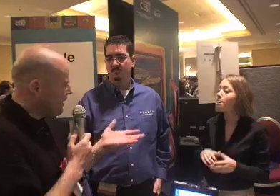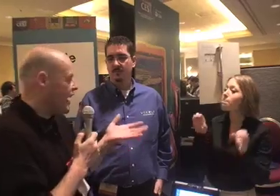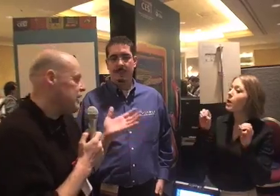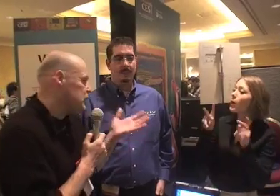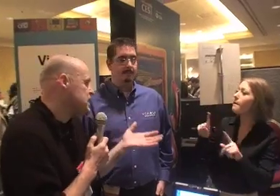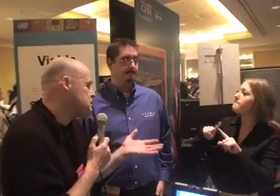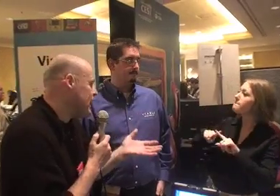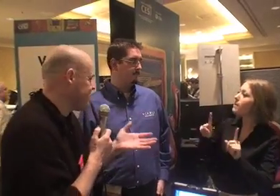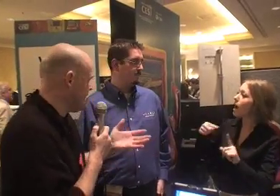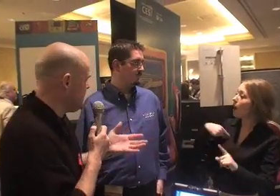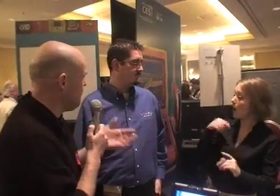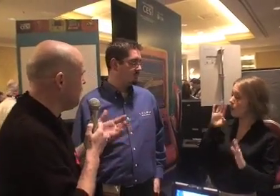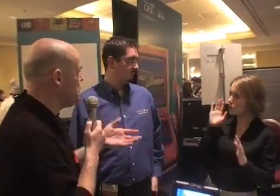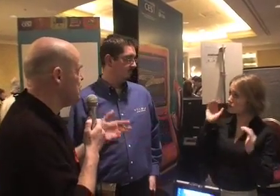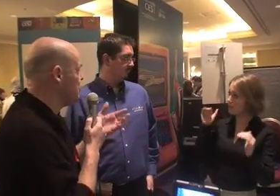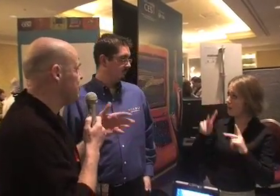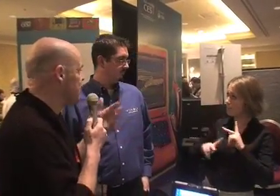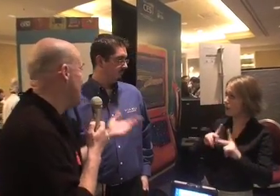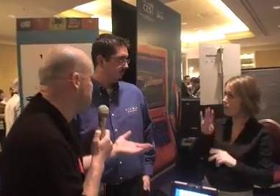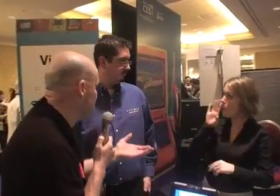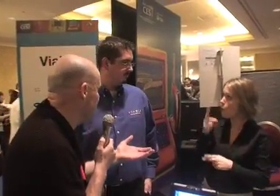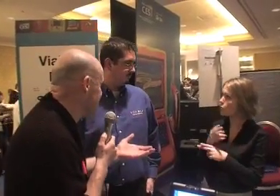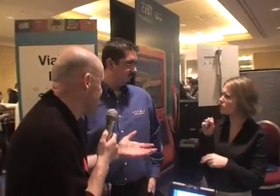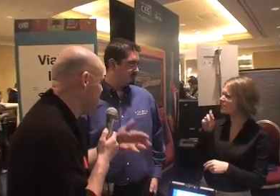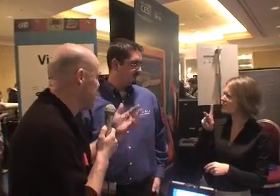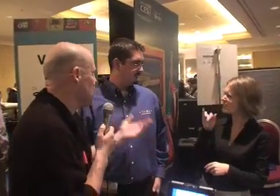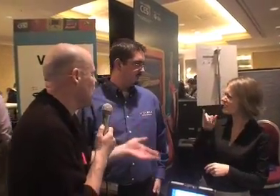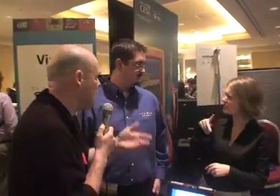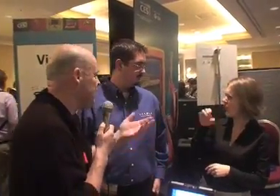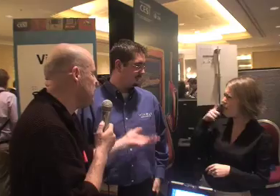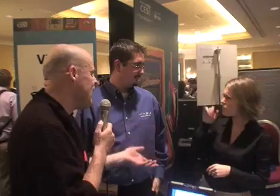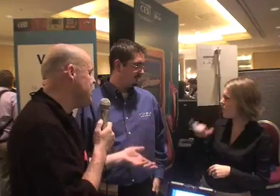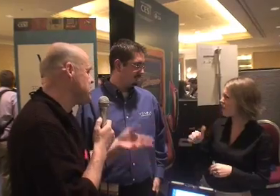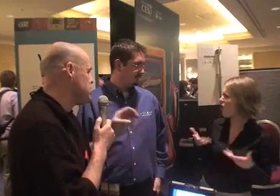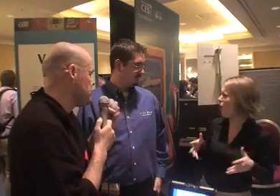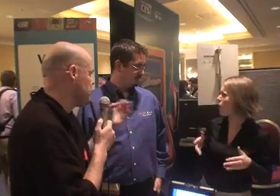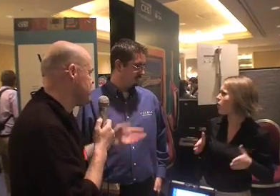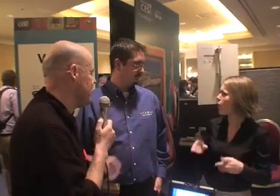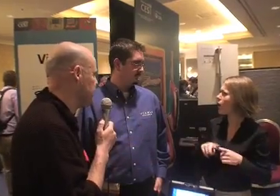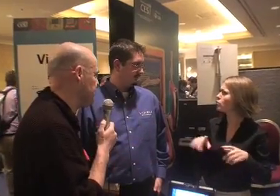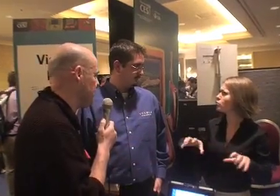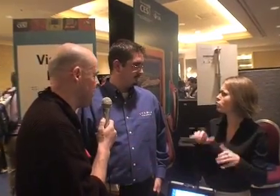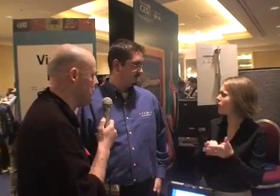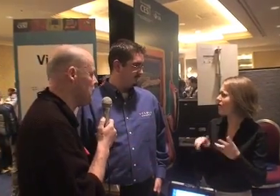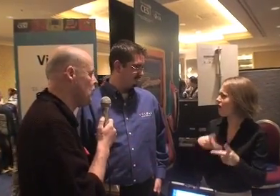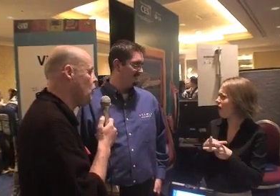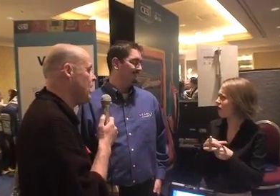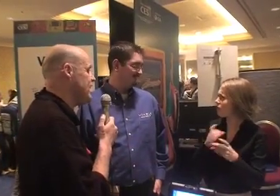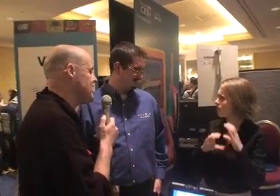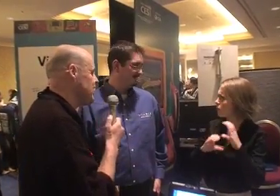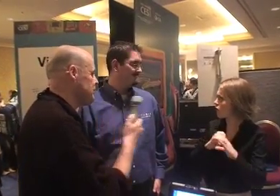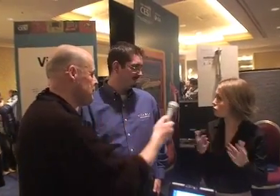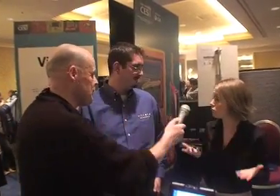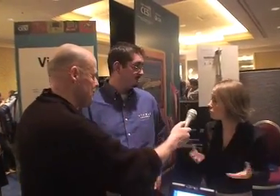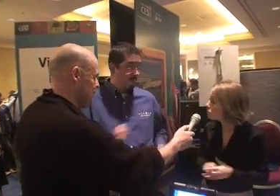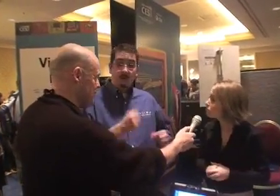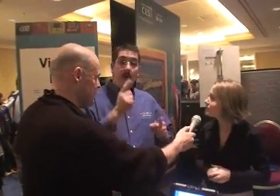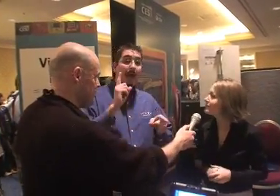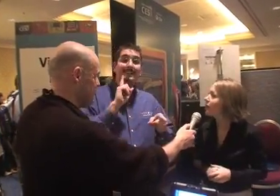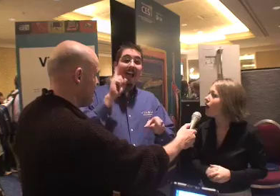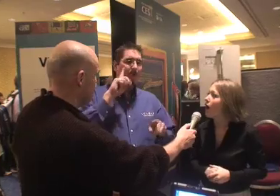Okay, but I would expect that people would use Skype for that. There are already ways to do this kind of way easily.